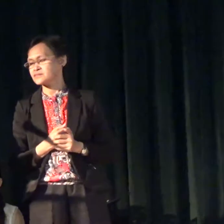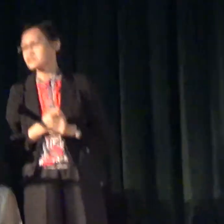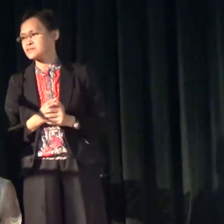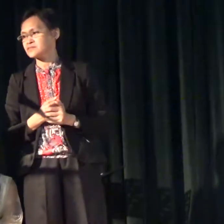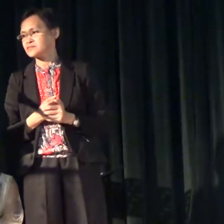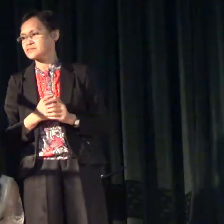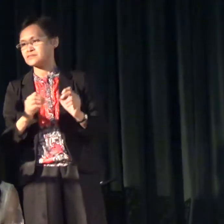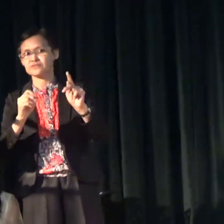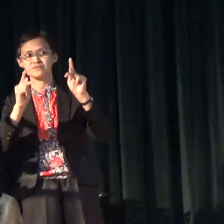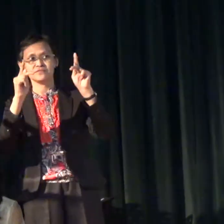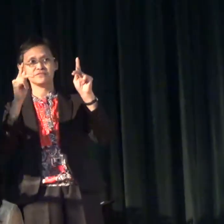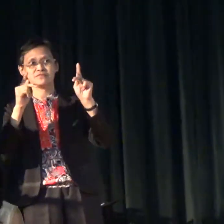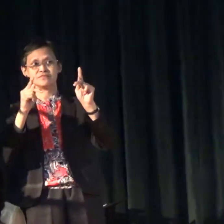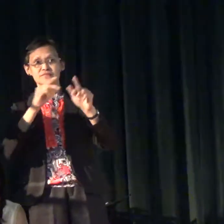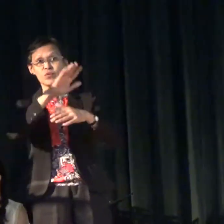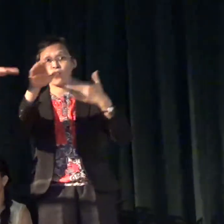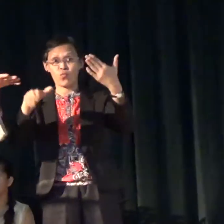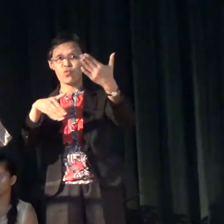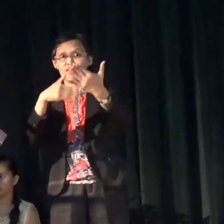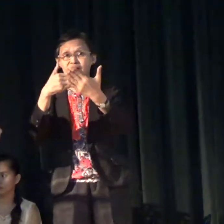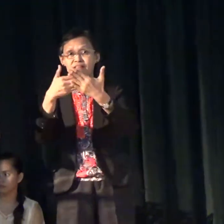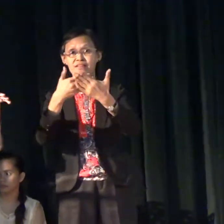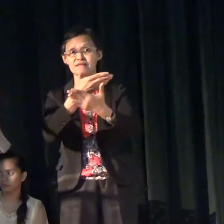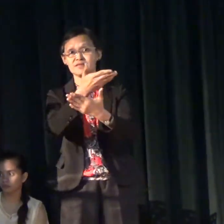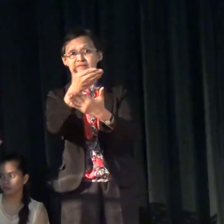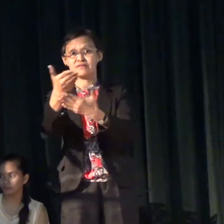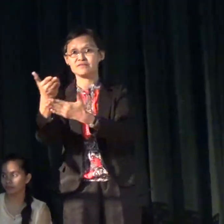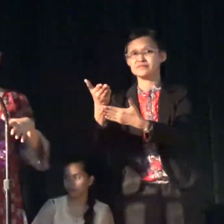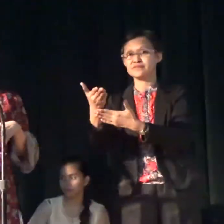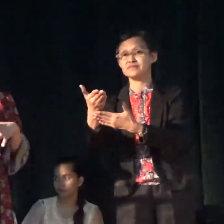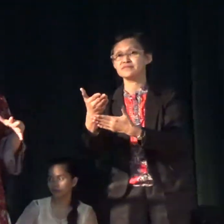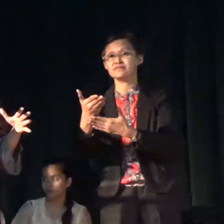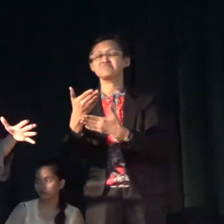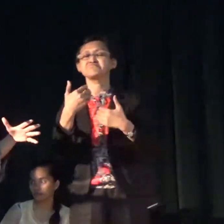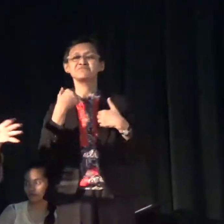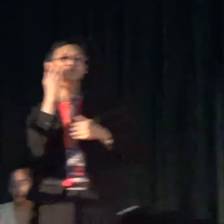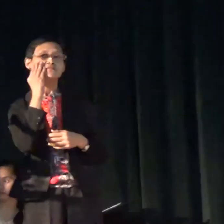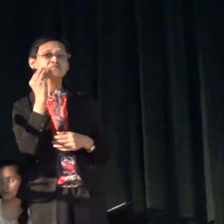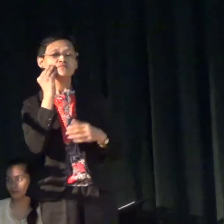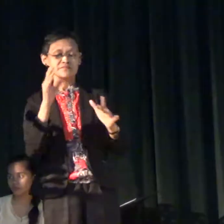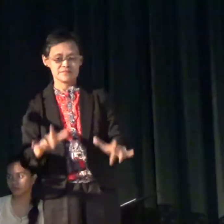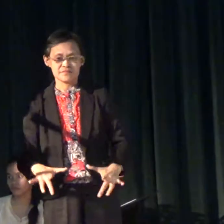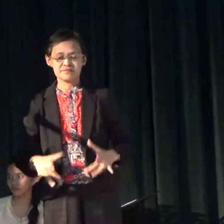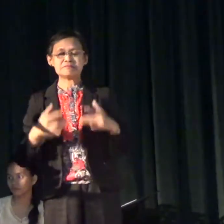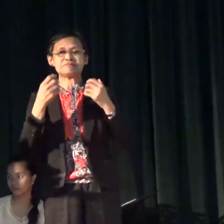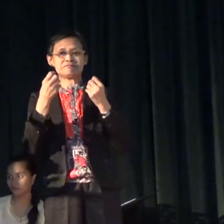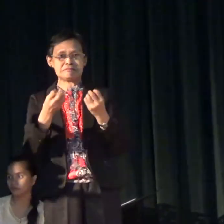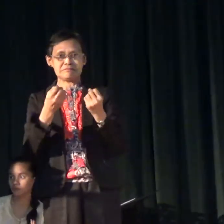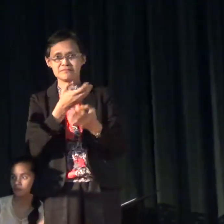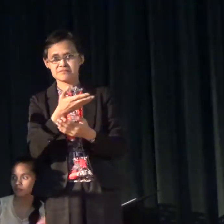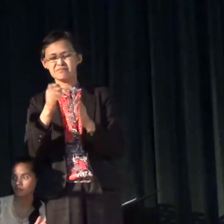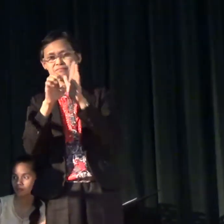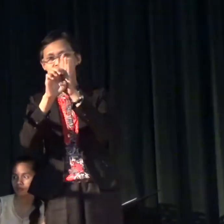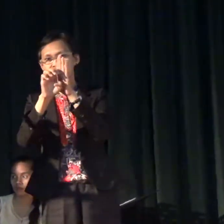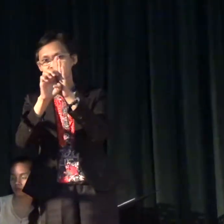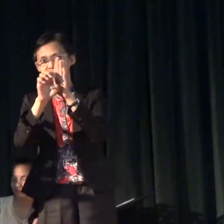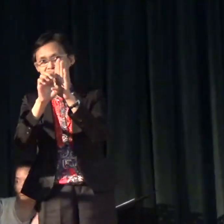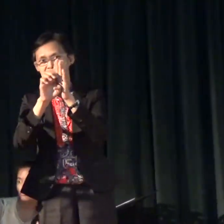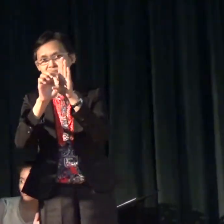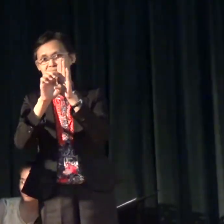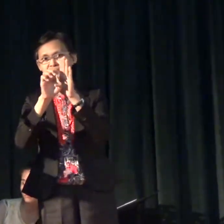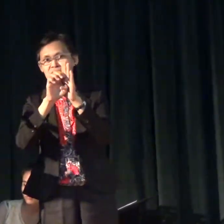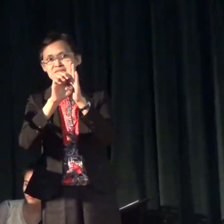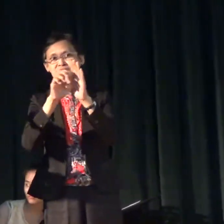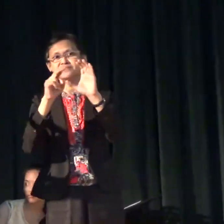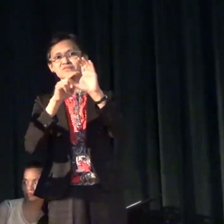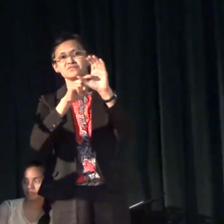Okay, you know, every one of us go through life, we experience about things. For example, I